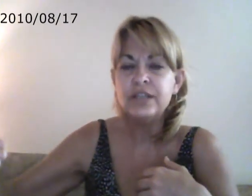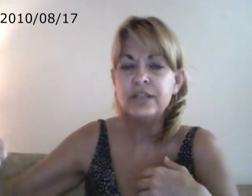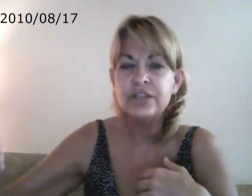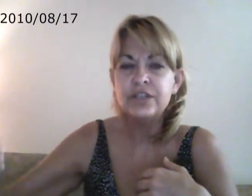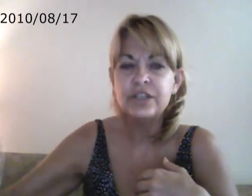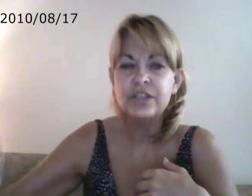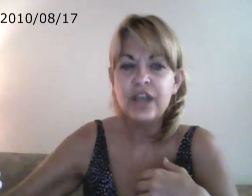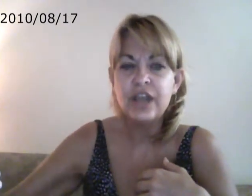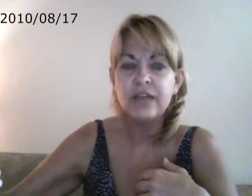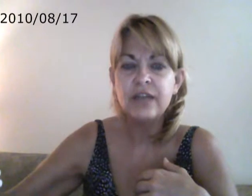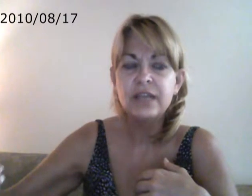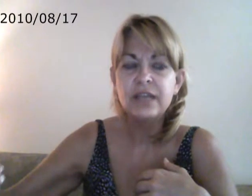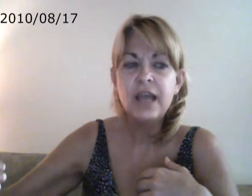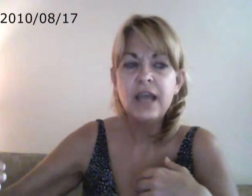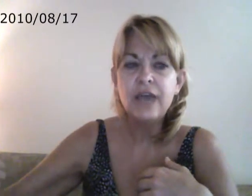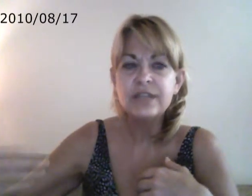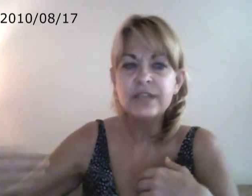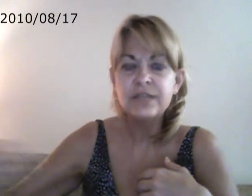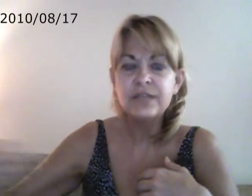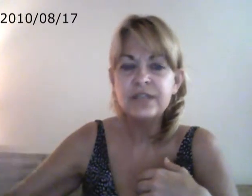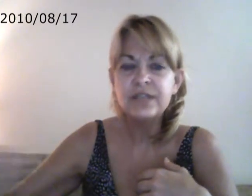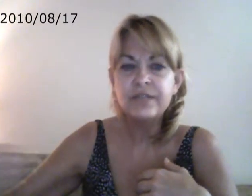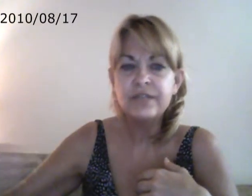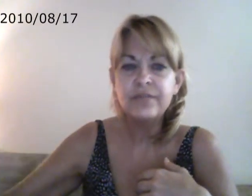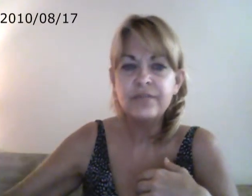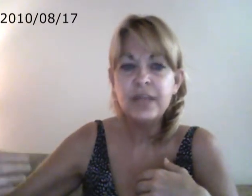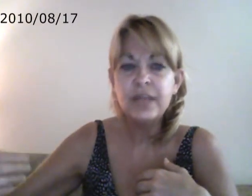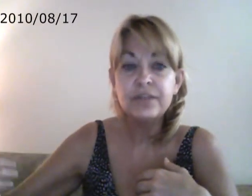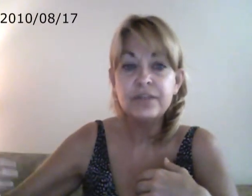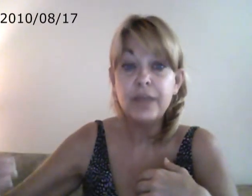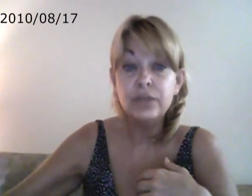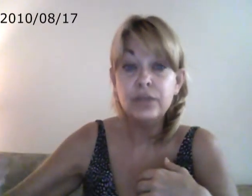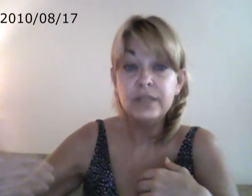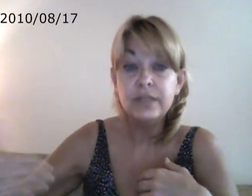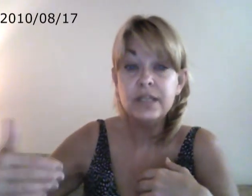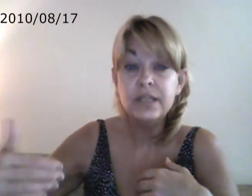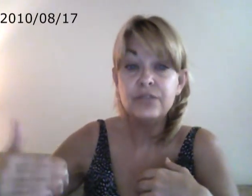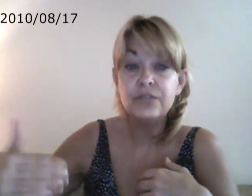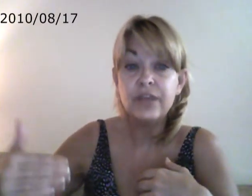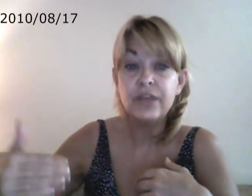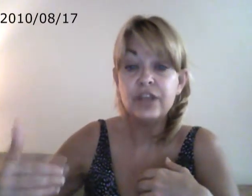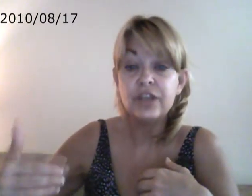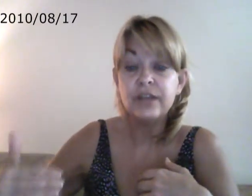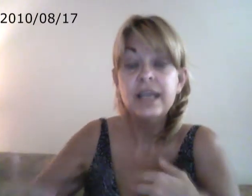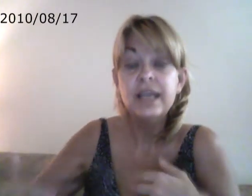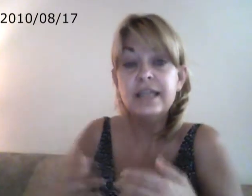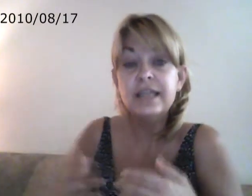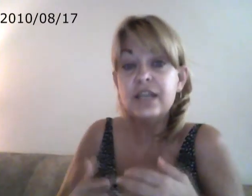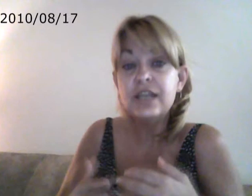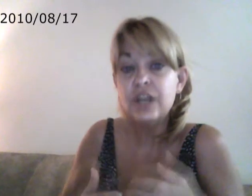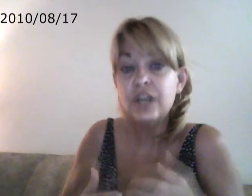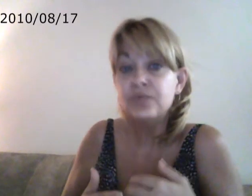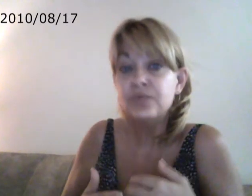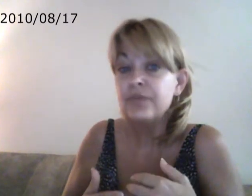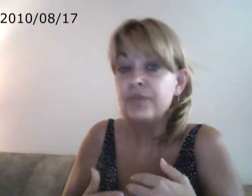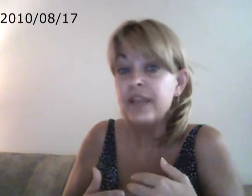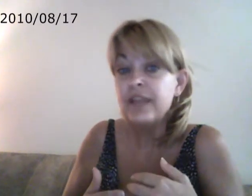teaching the child how to send and receive information by you listening to that child, then that child will reflect that